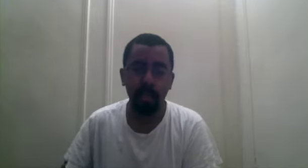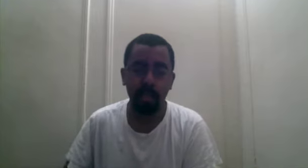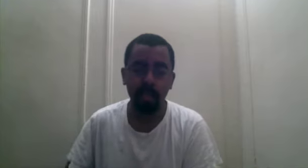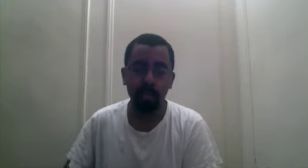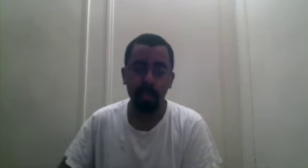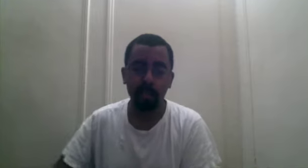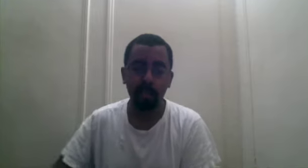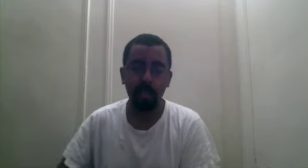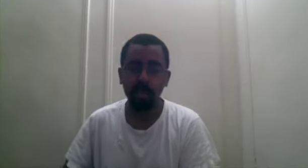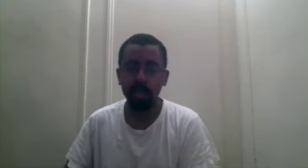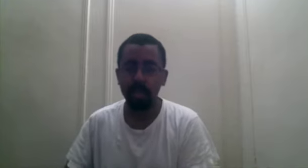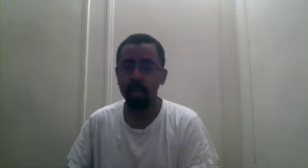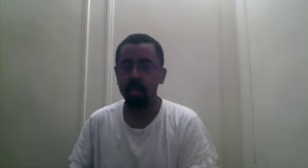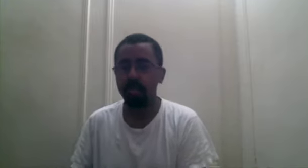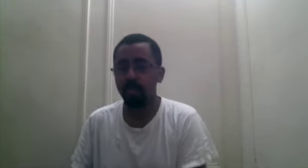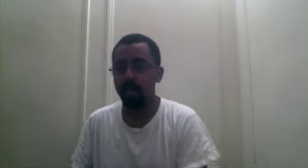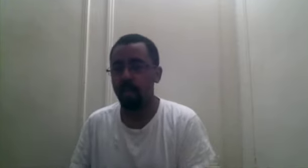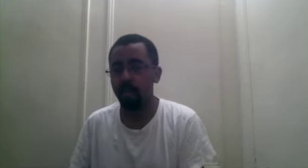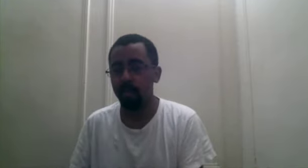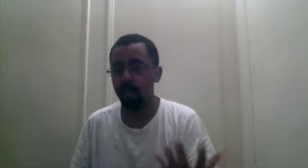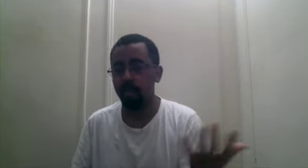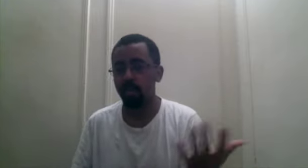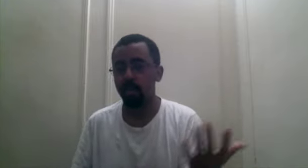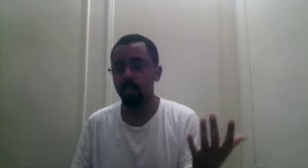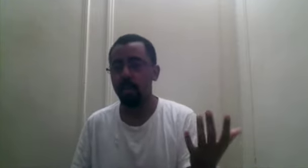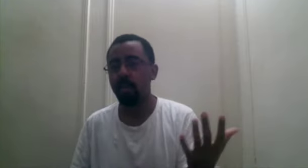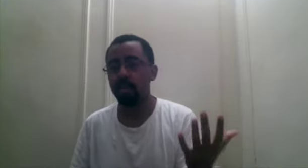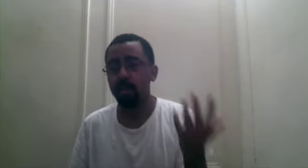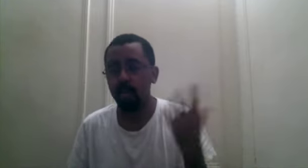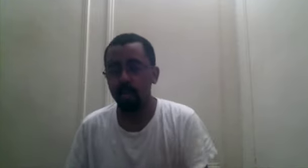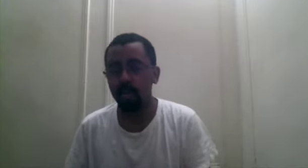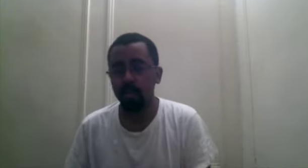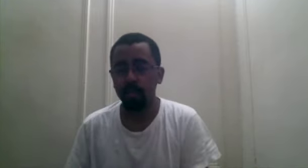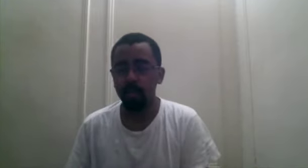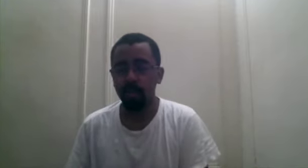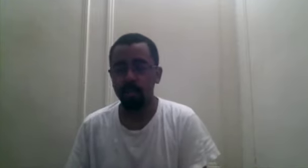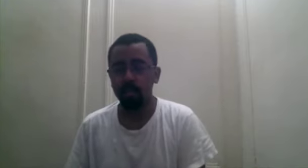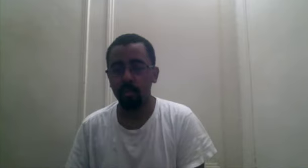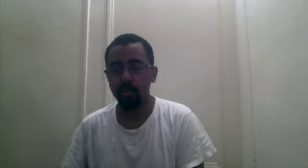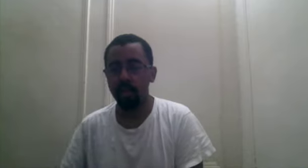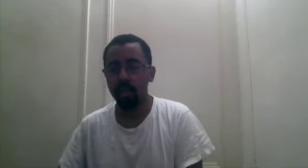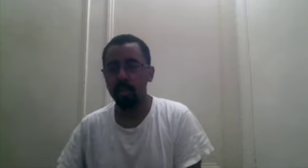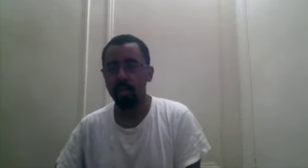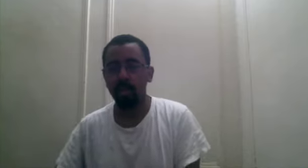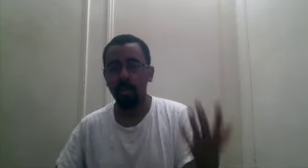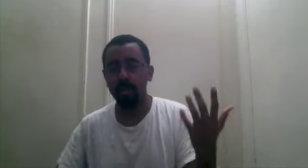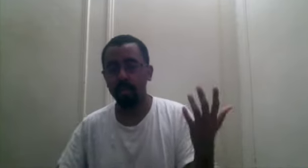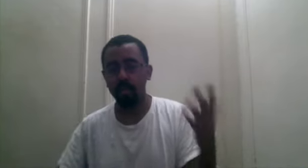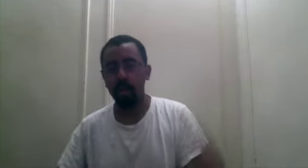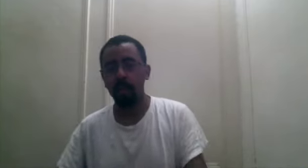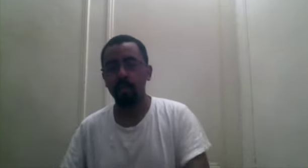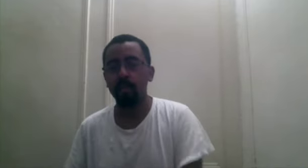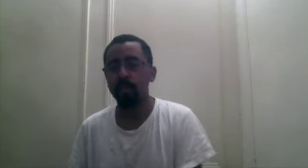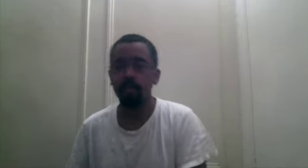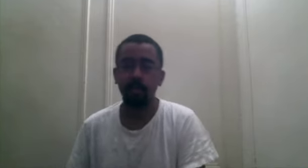that Blackbeard is doing, you can't really discern what, what he's doing more than he's collecting powerful devil fruits.